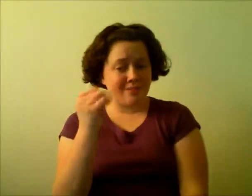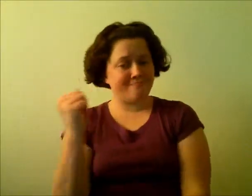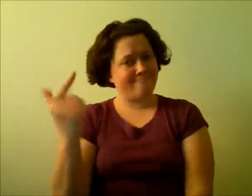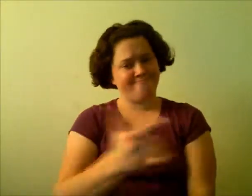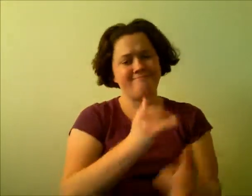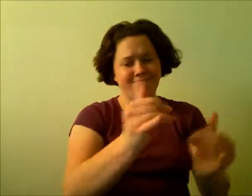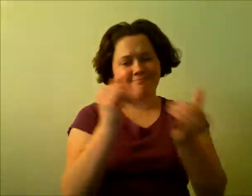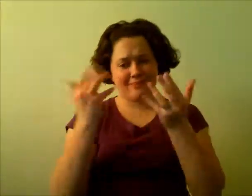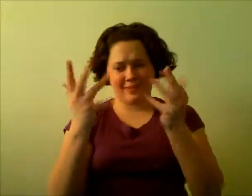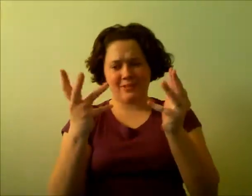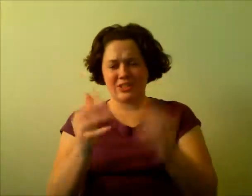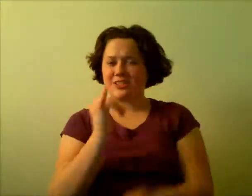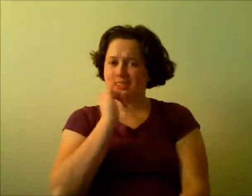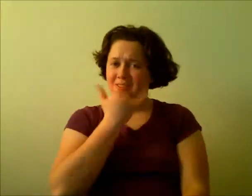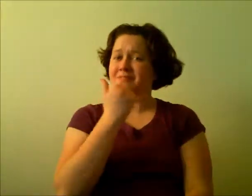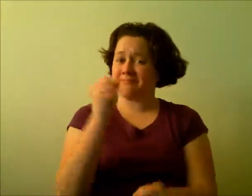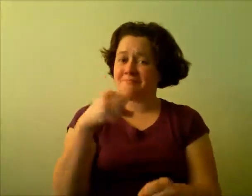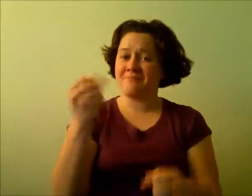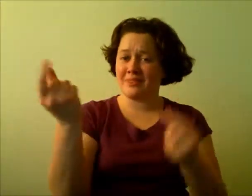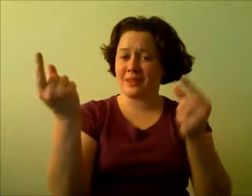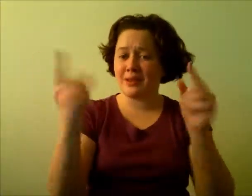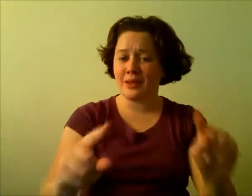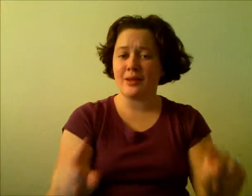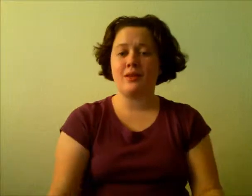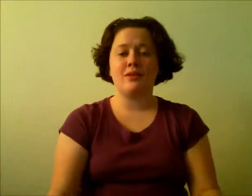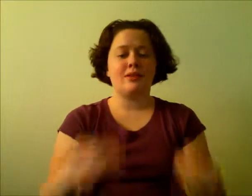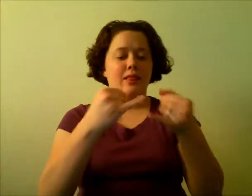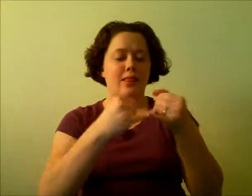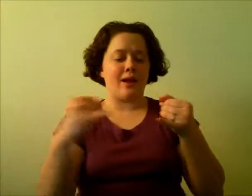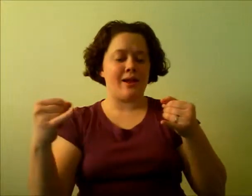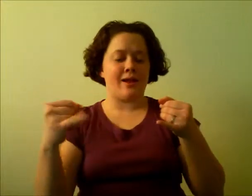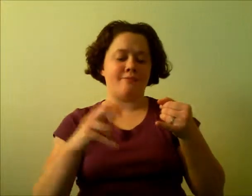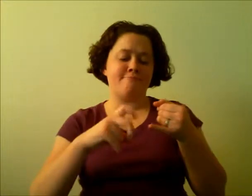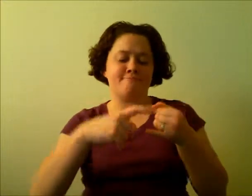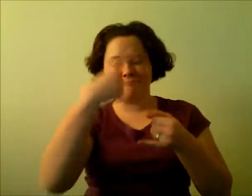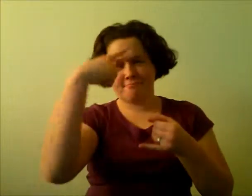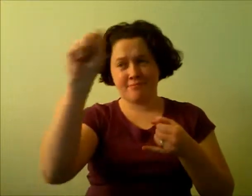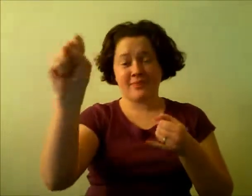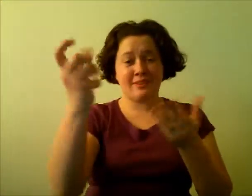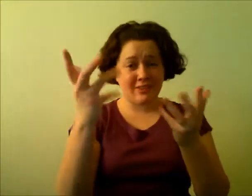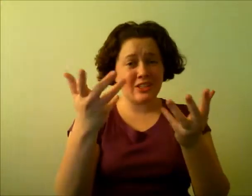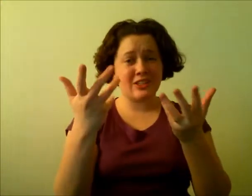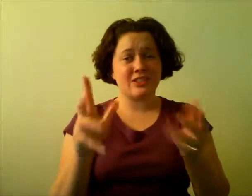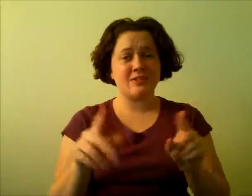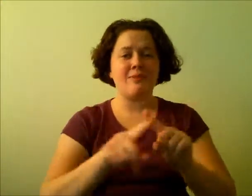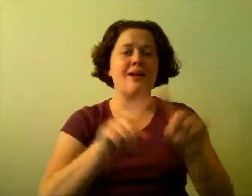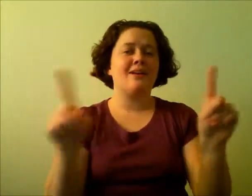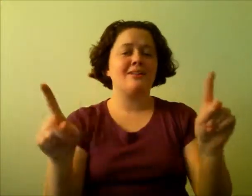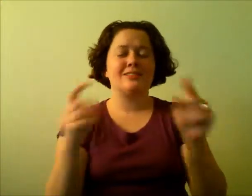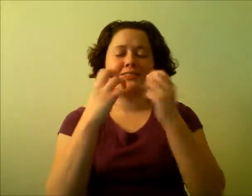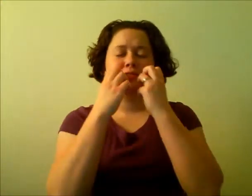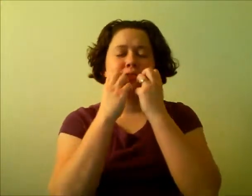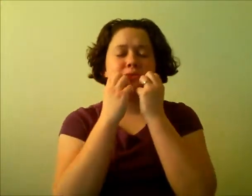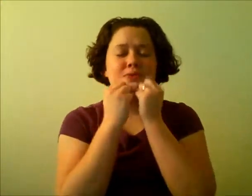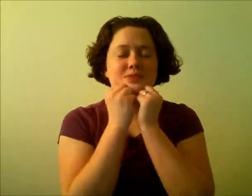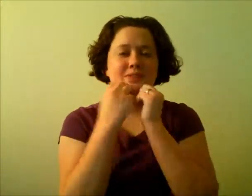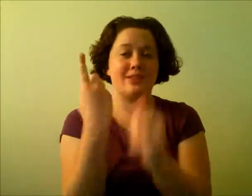Cause we all make mistakes sometimes, and we've all stepped across that line But nothing sweeter than the day we